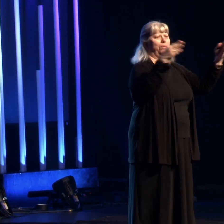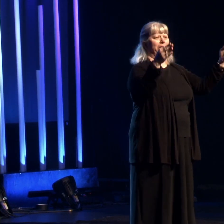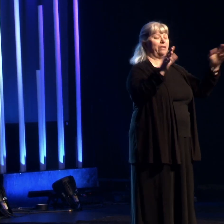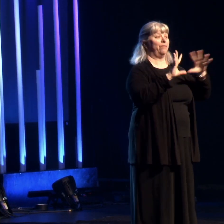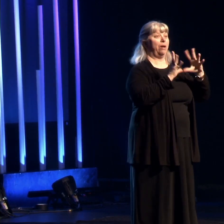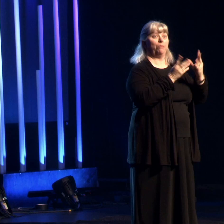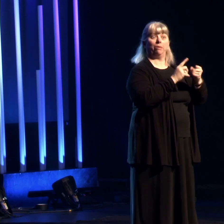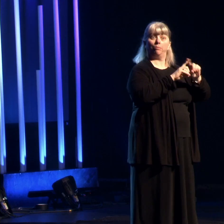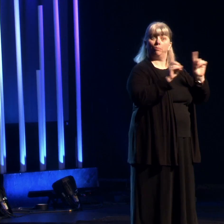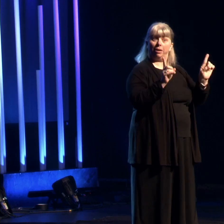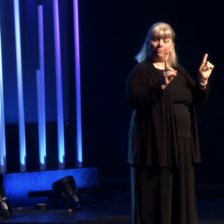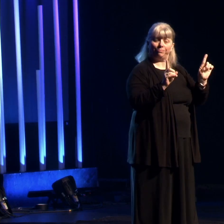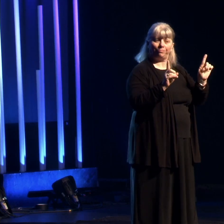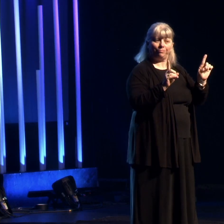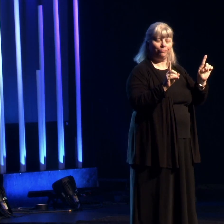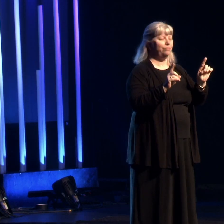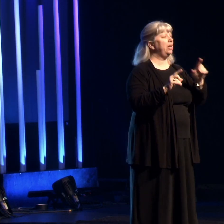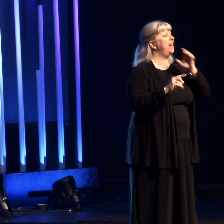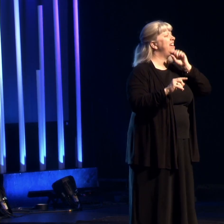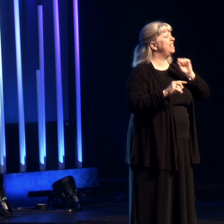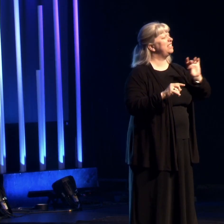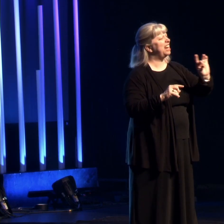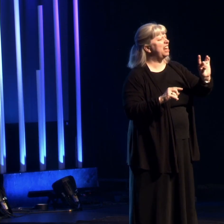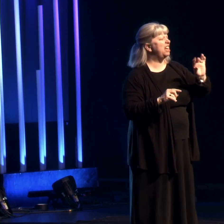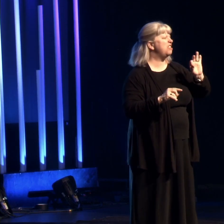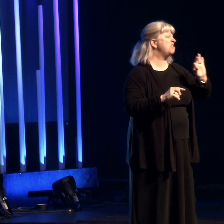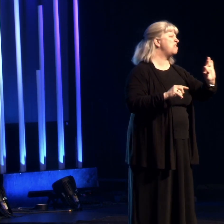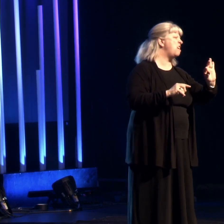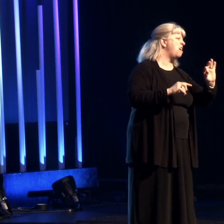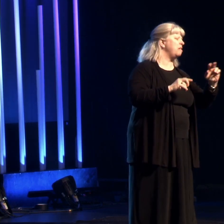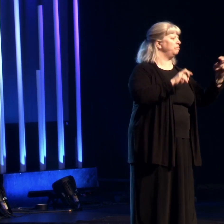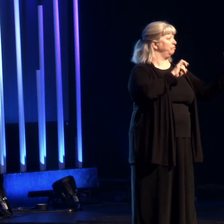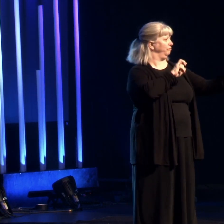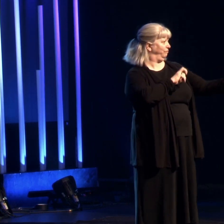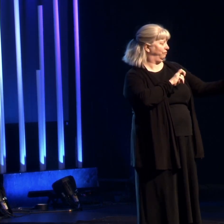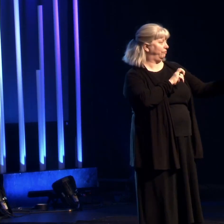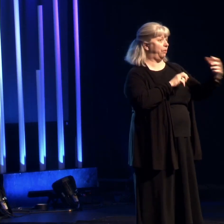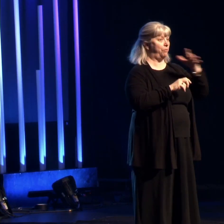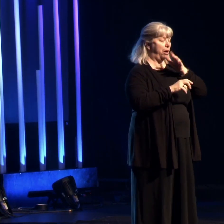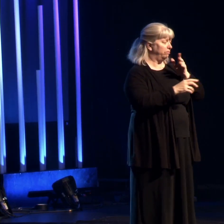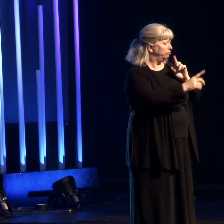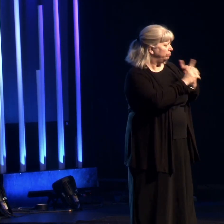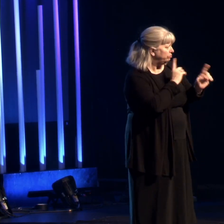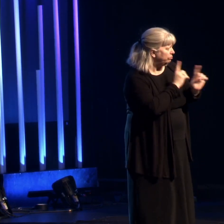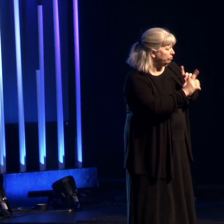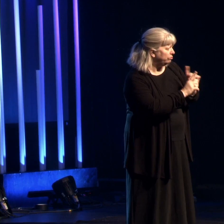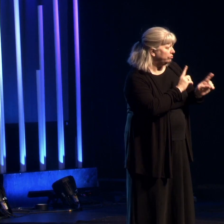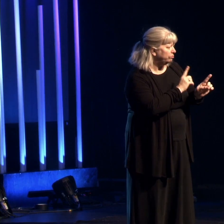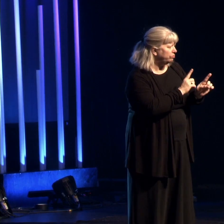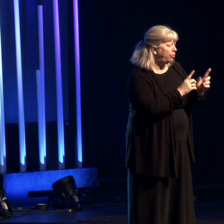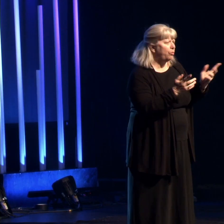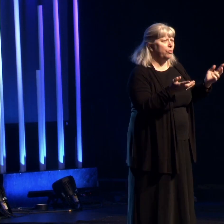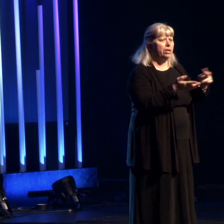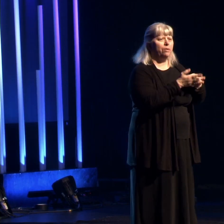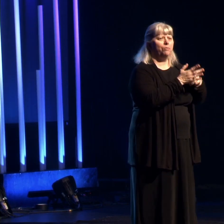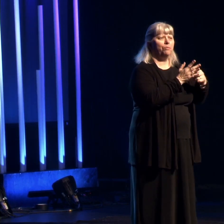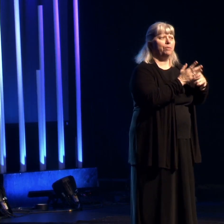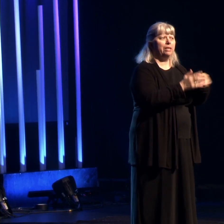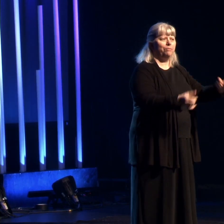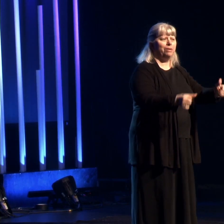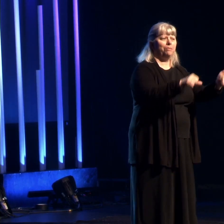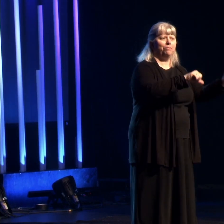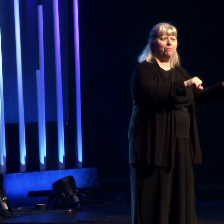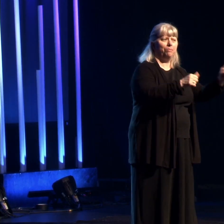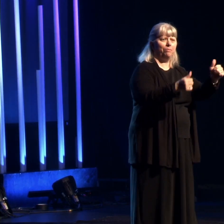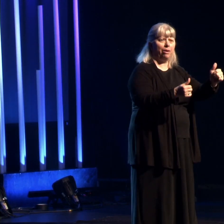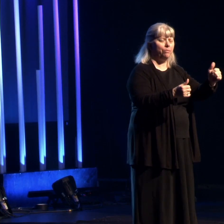However, my mom sat me down when I was about eight or nine years old, and she talked to me about what it means to be baptized.